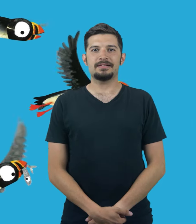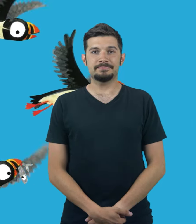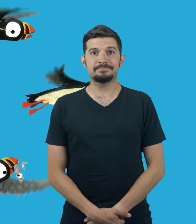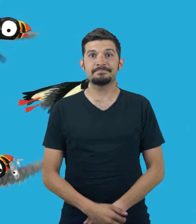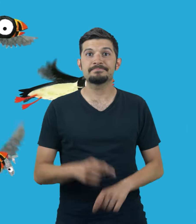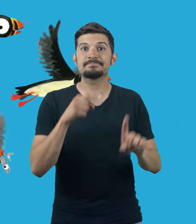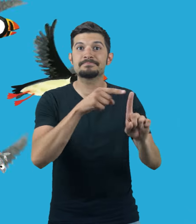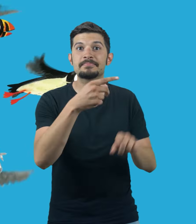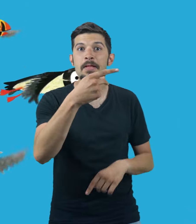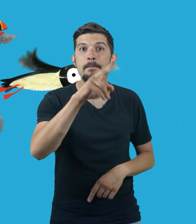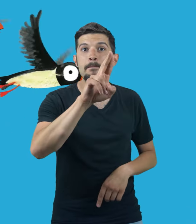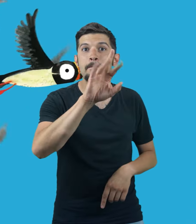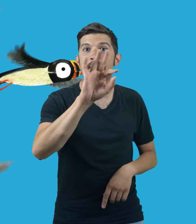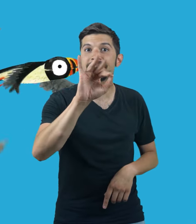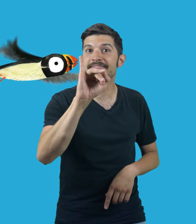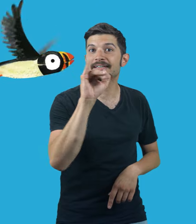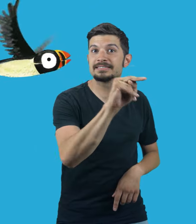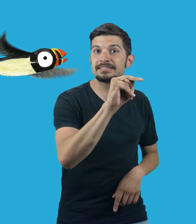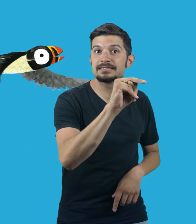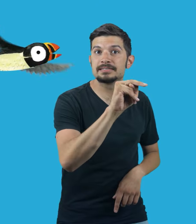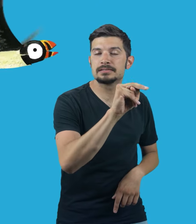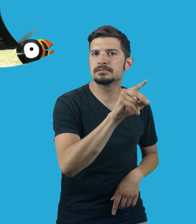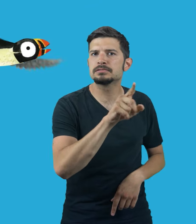Puffin, penguin in the sky?